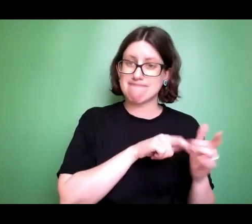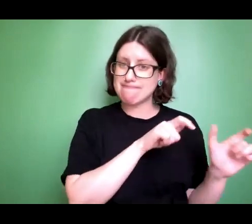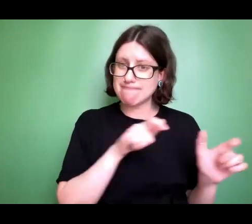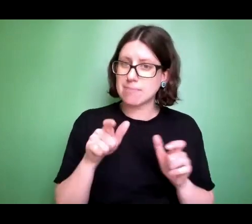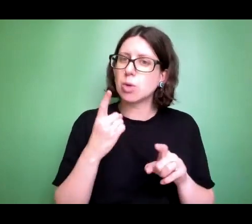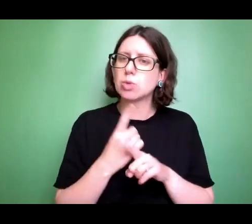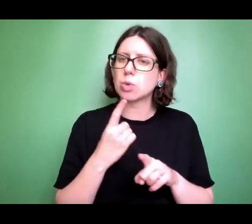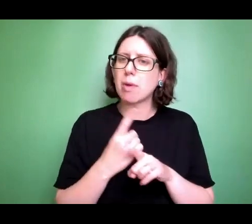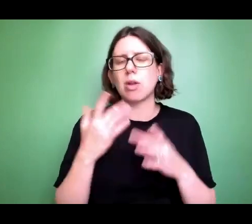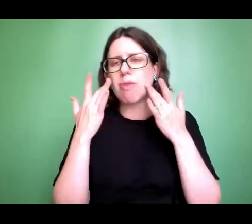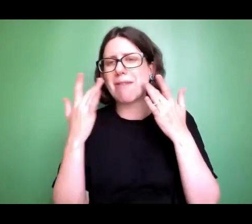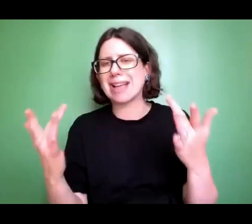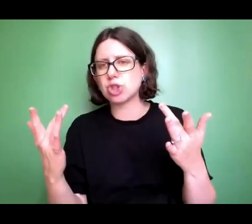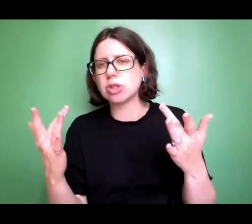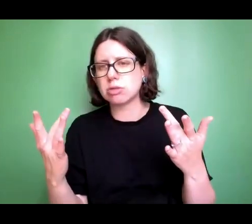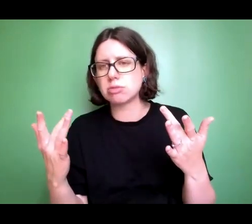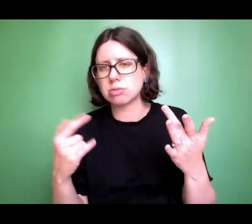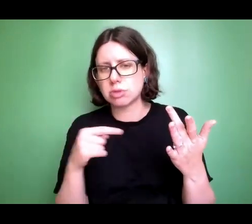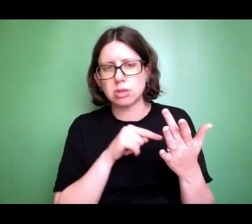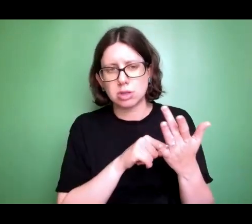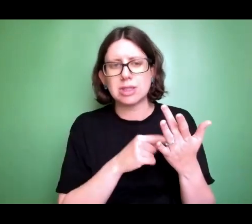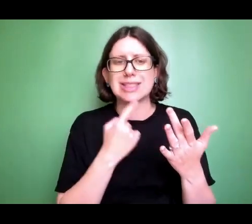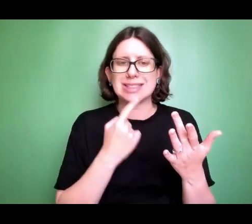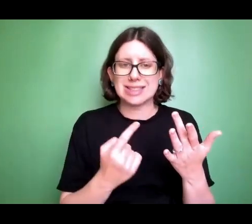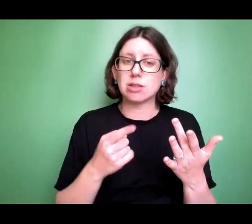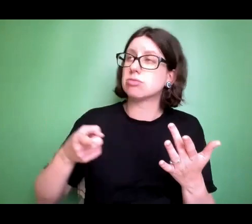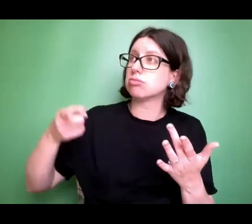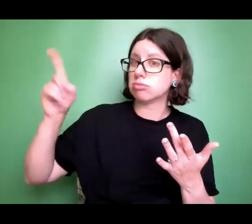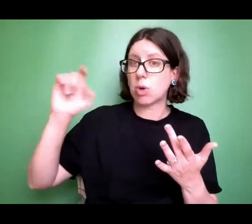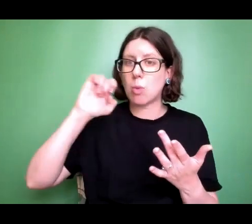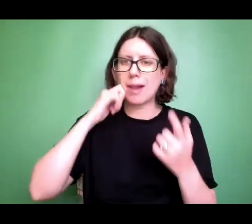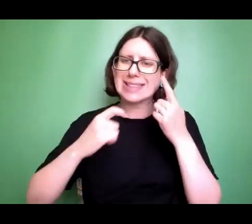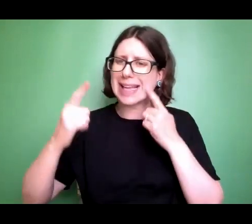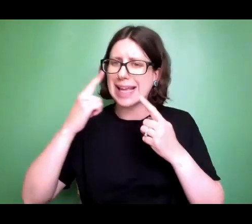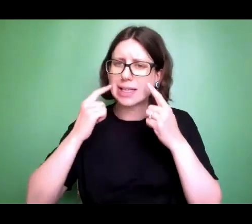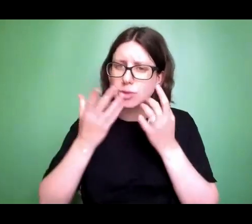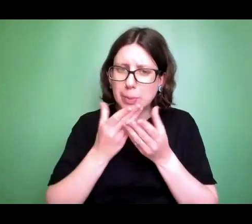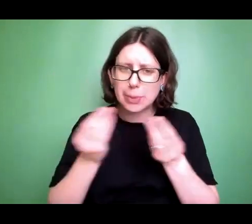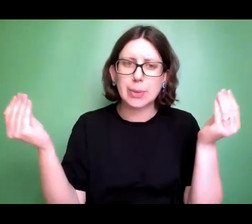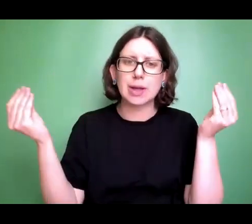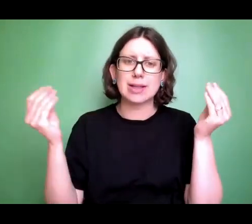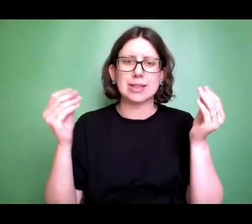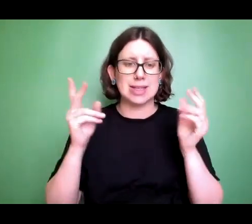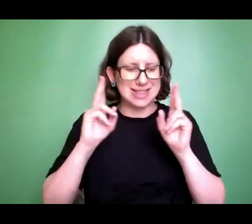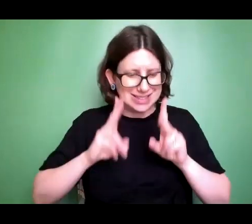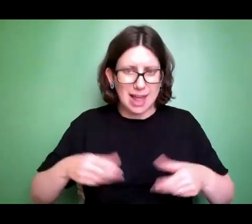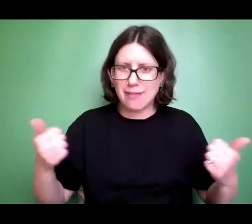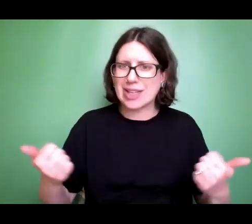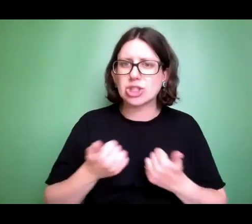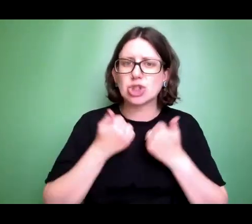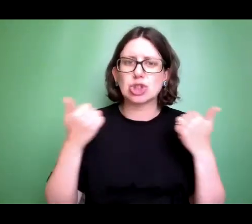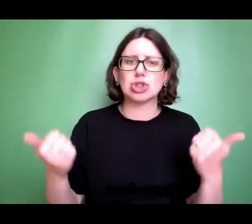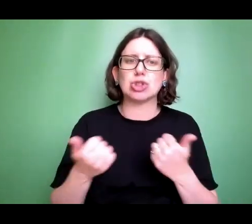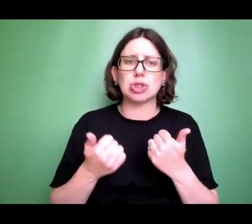eternity in the book of Revelations. He says, we will wipe away every tear from their eyes and death shall be no more. There shall be no more mourning, no crying, no pain anymore,